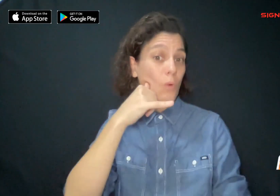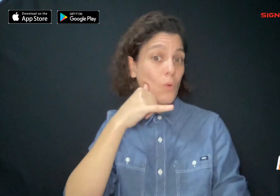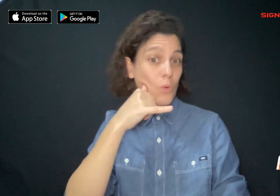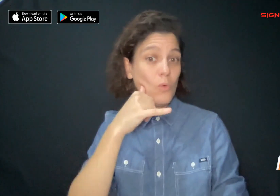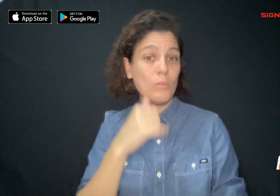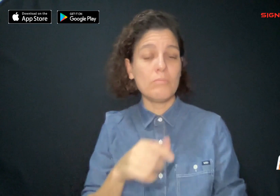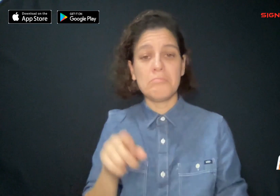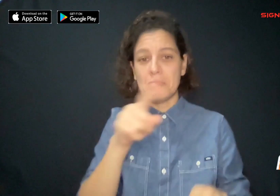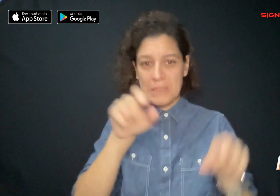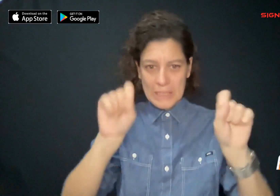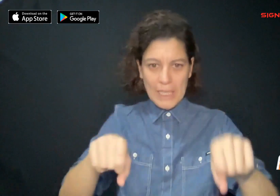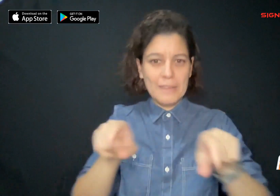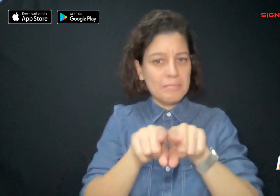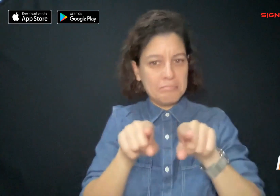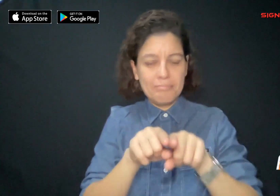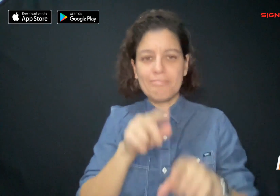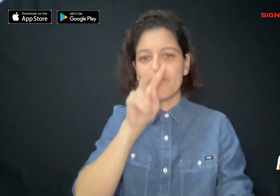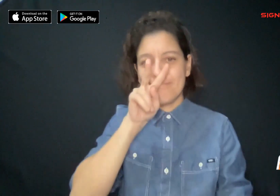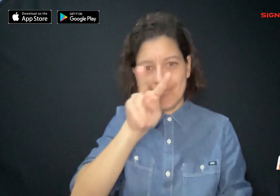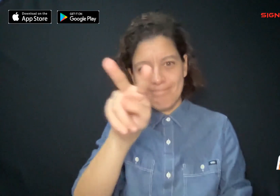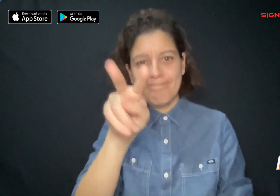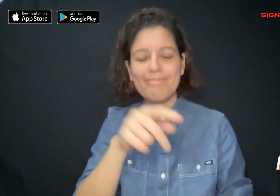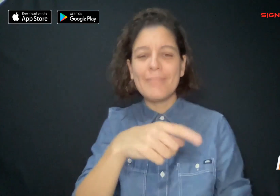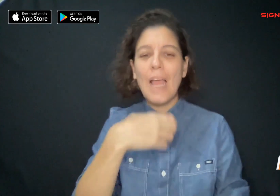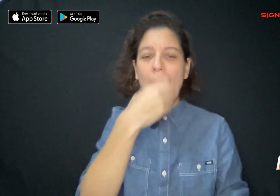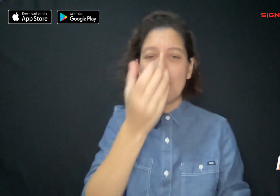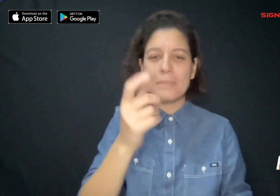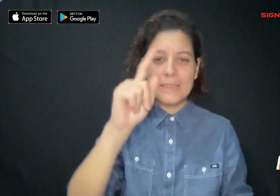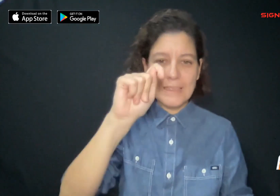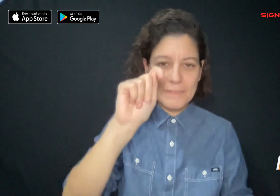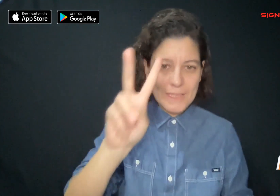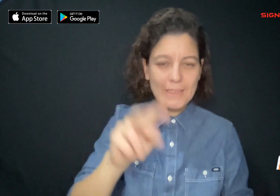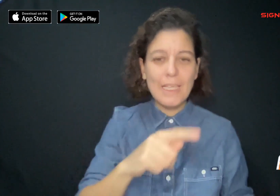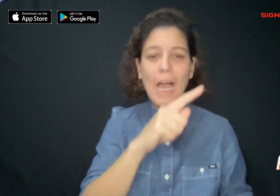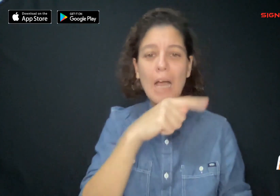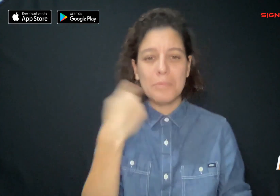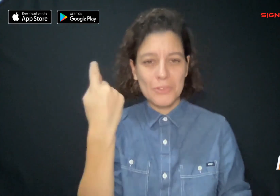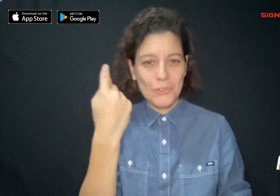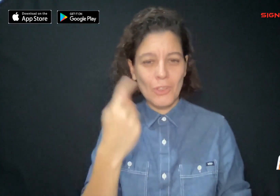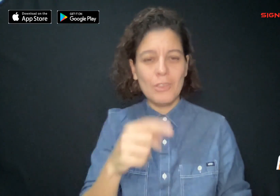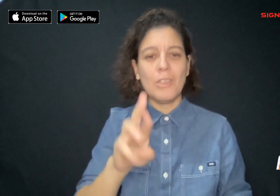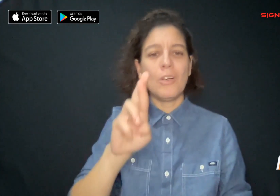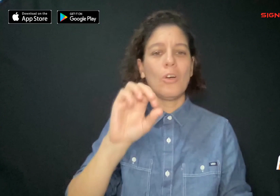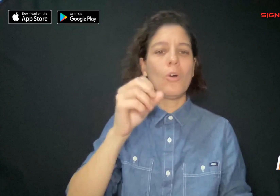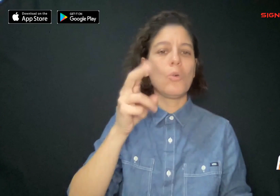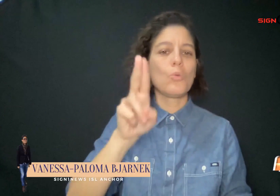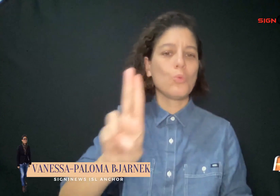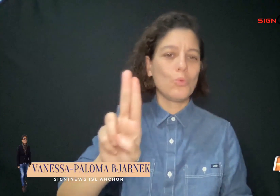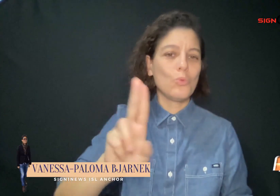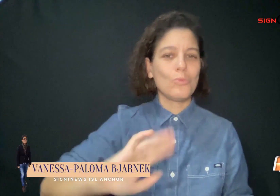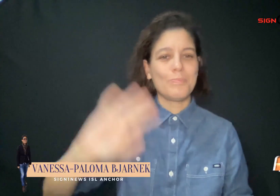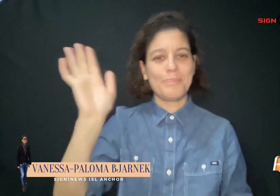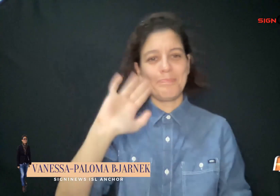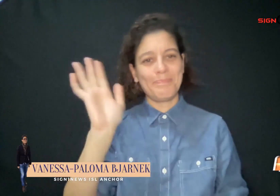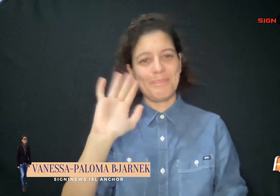You can also watch on Apple TV, Amazon, and Roku. like